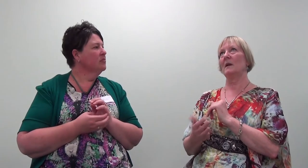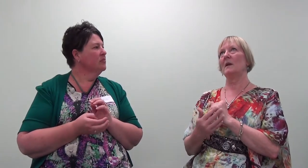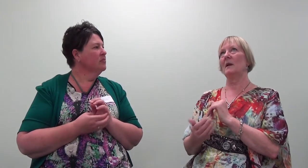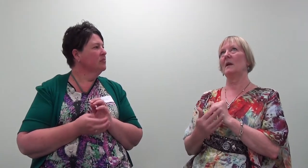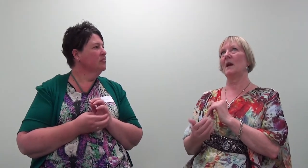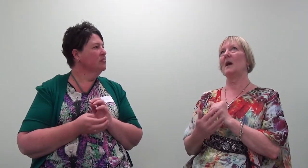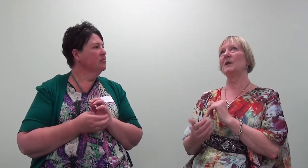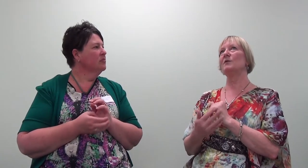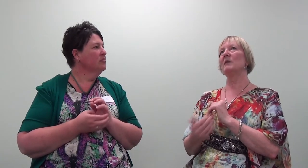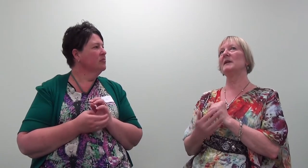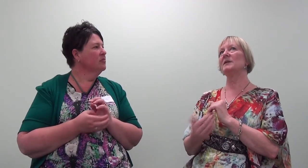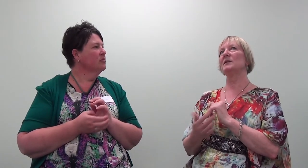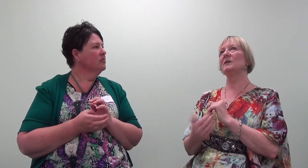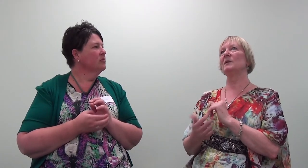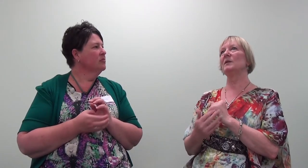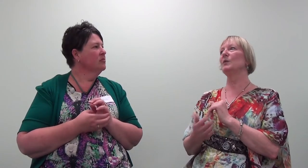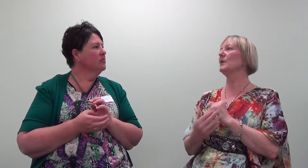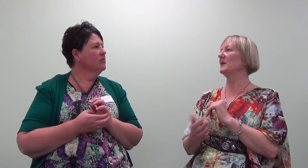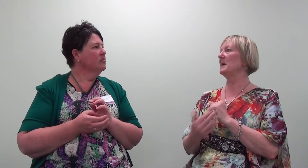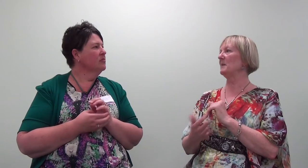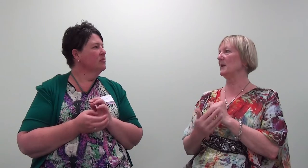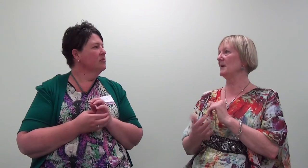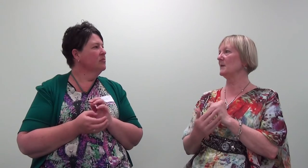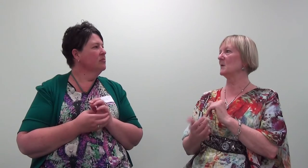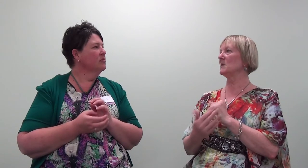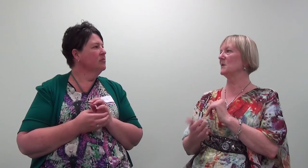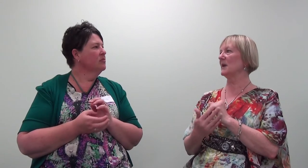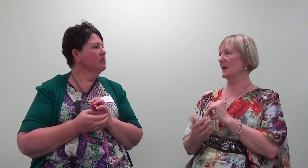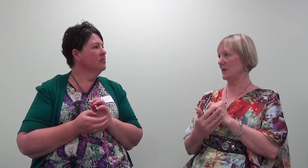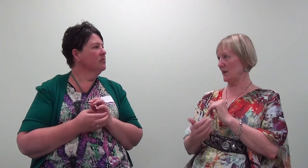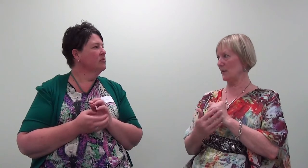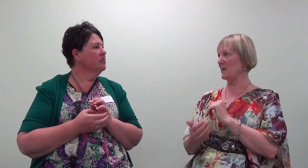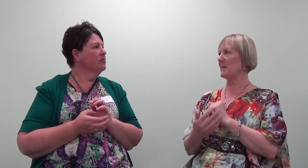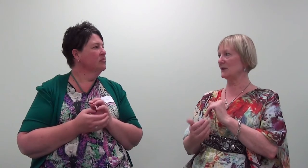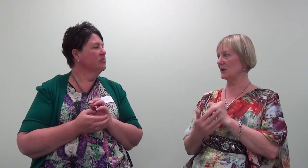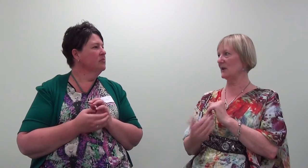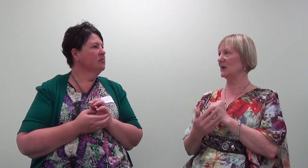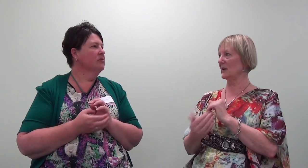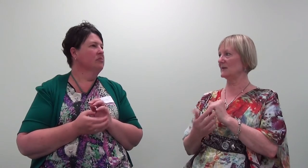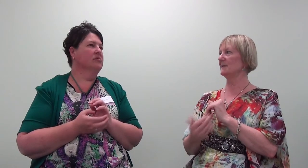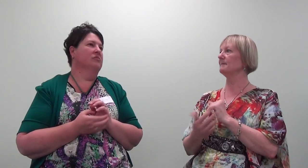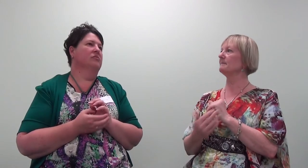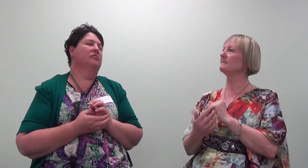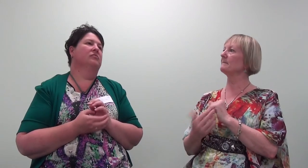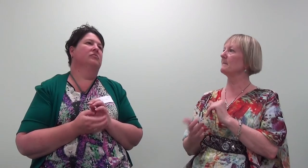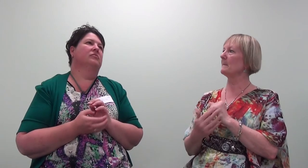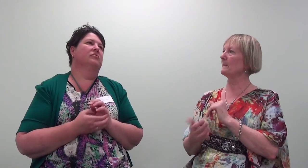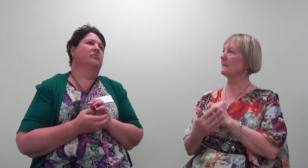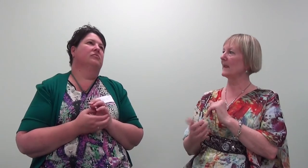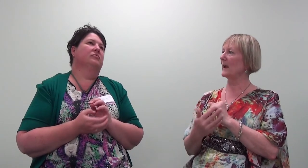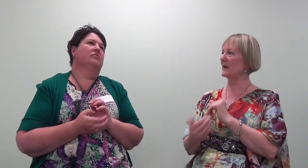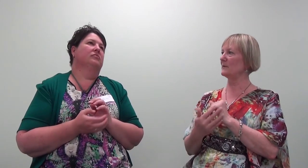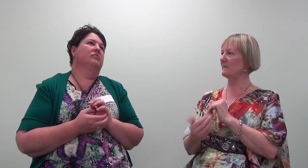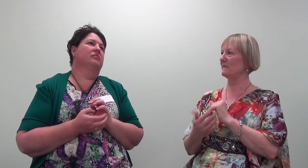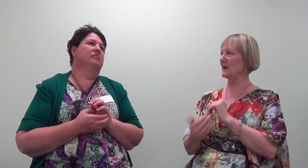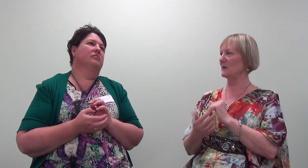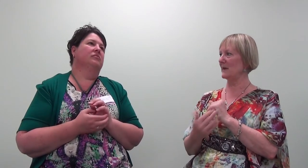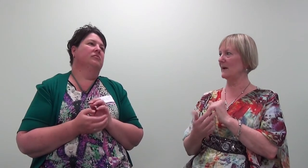So are you ready to look at the memory or do you want to keep going with imagining and guessing? How do you feel about?